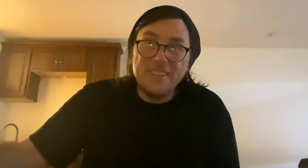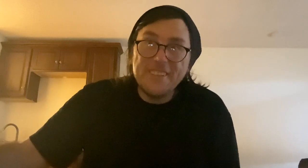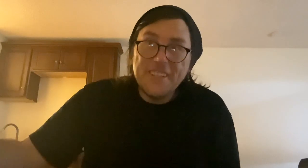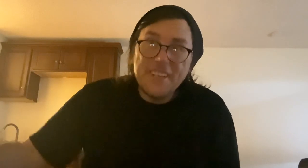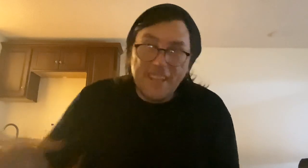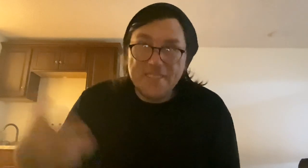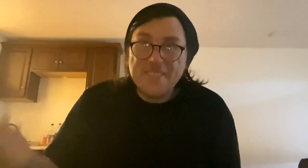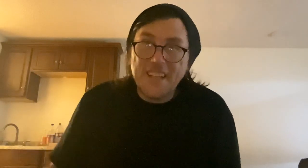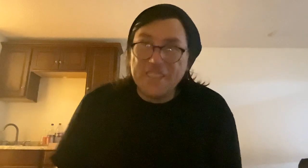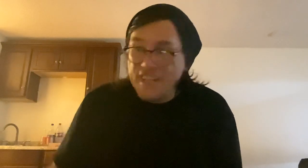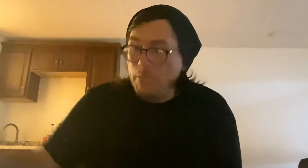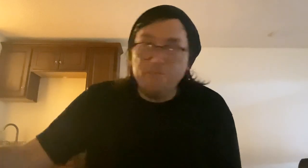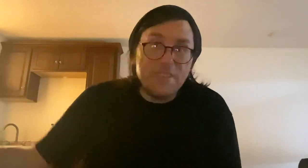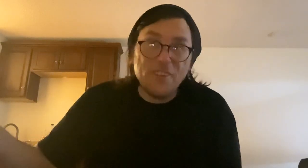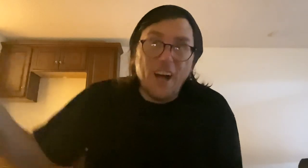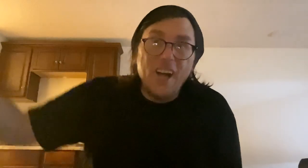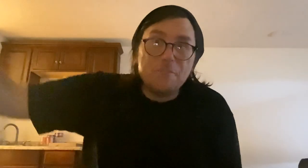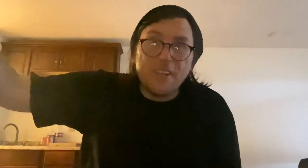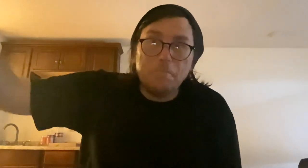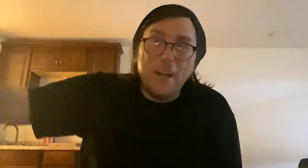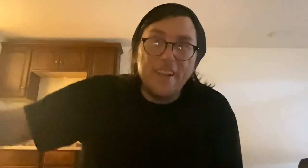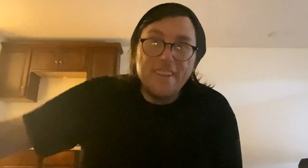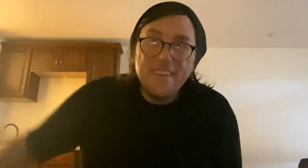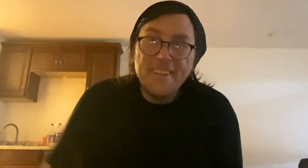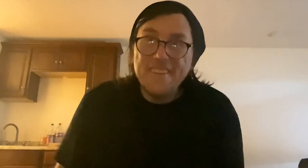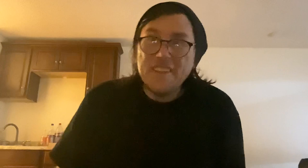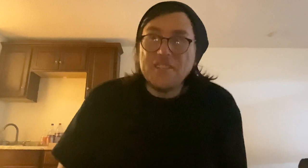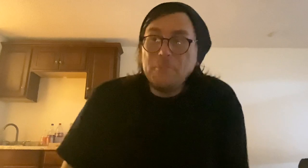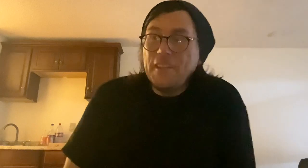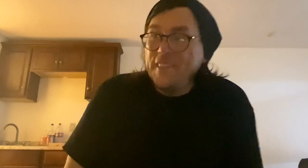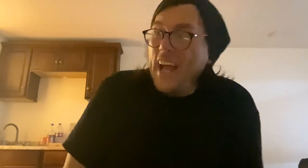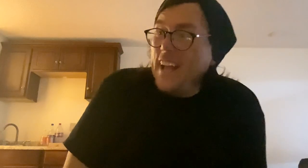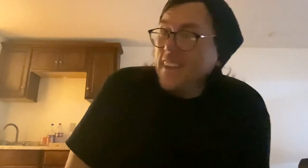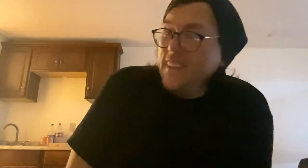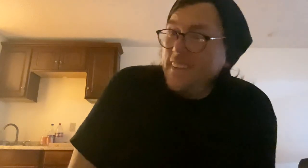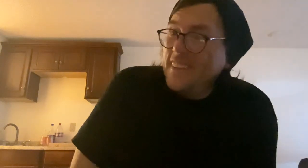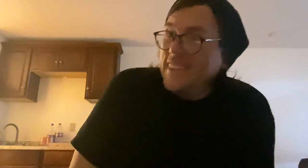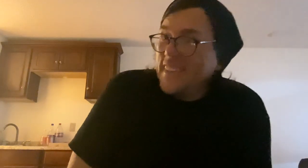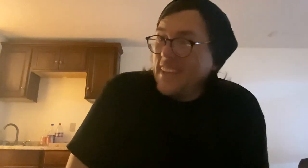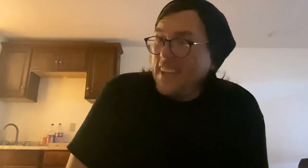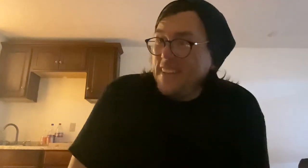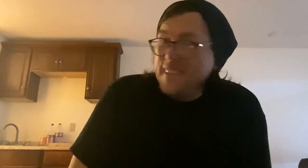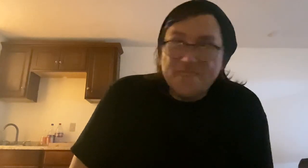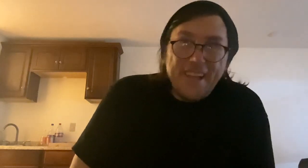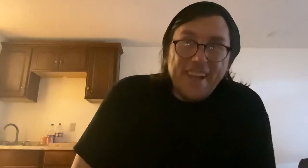That's a tangible, physical object, but something that is, like,